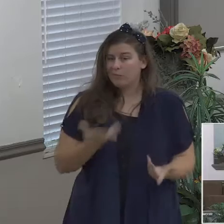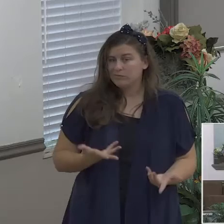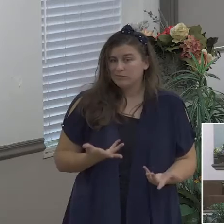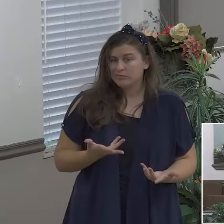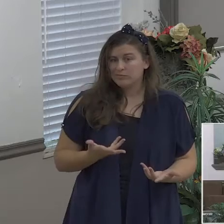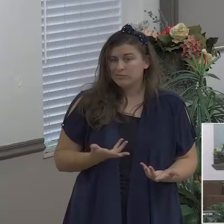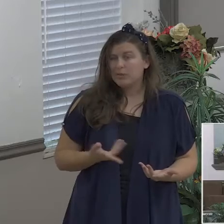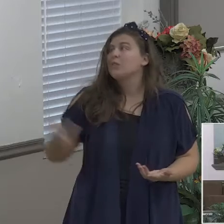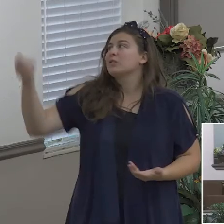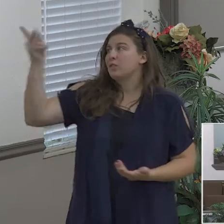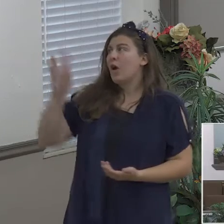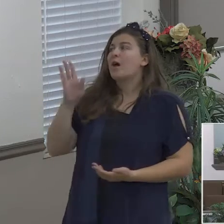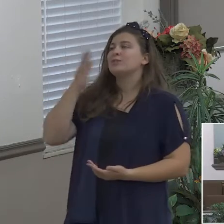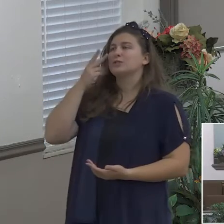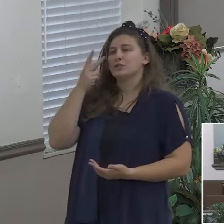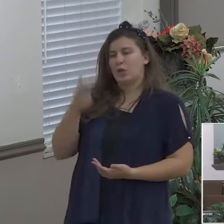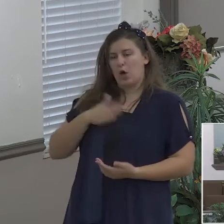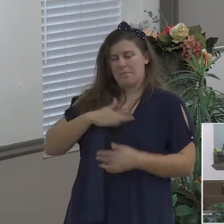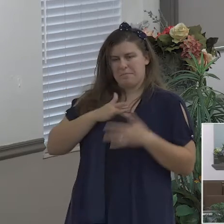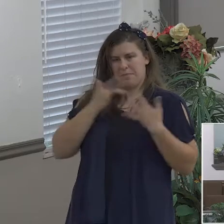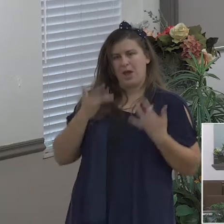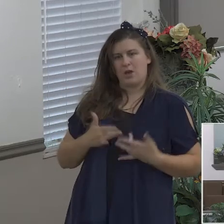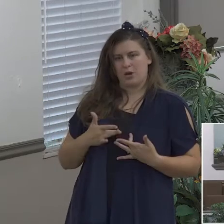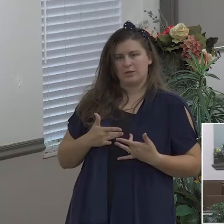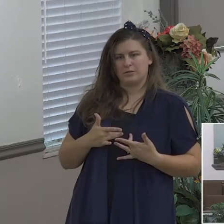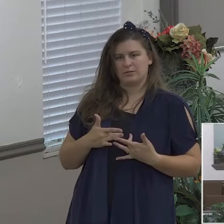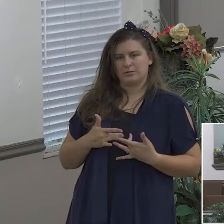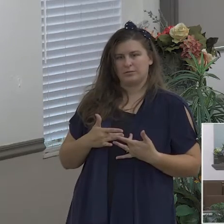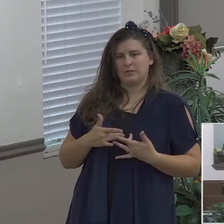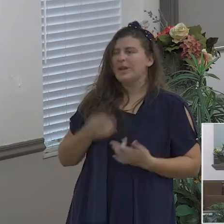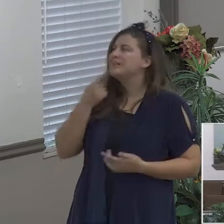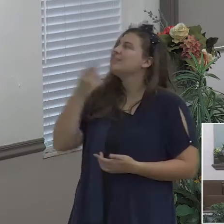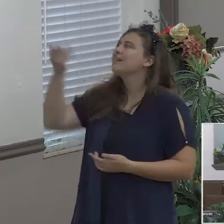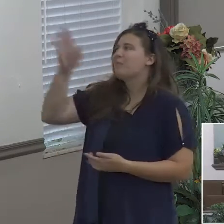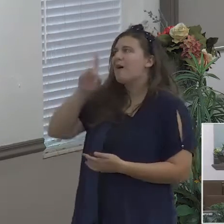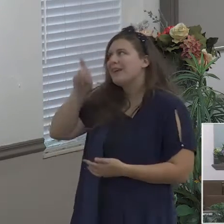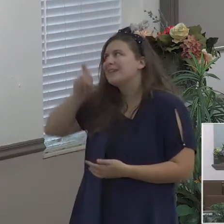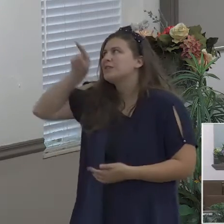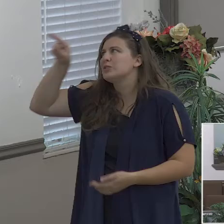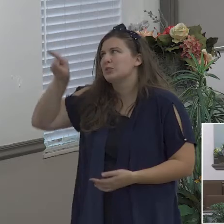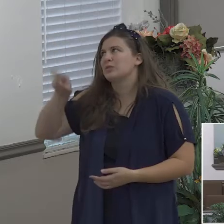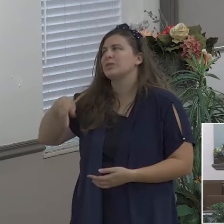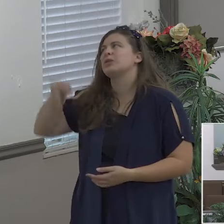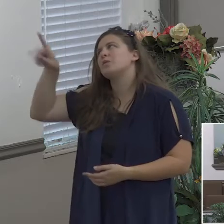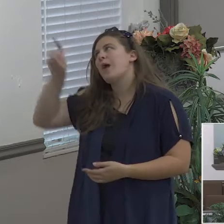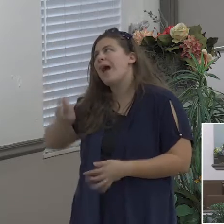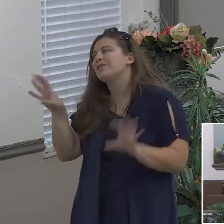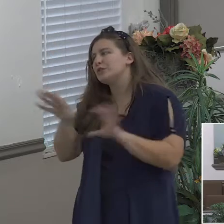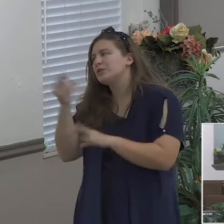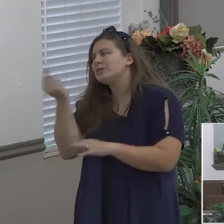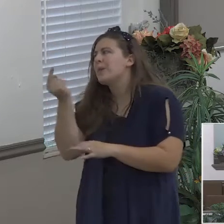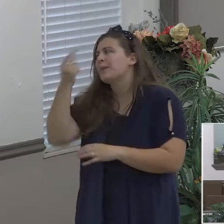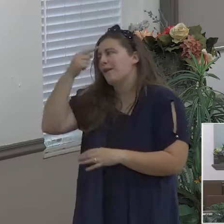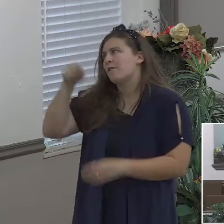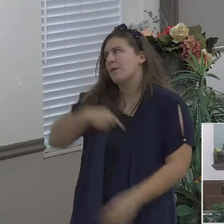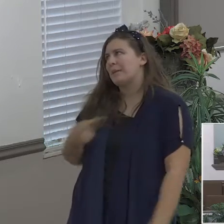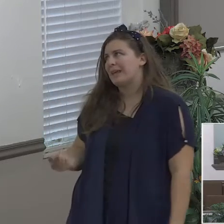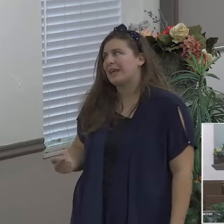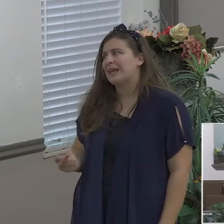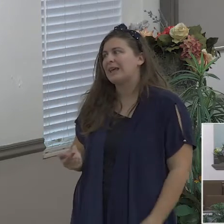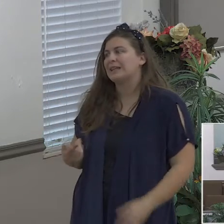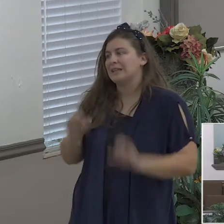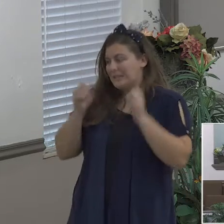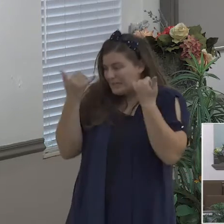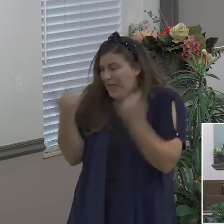need you and you gotta do something right now and it's gotta be on the realm of the miraculous